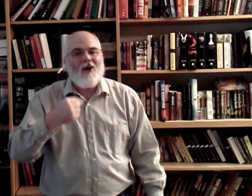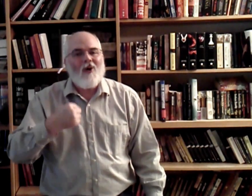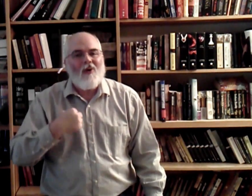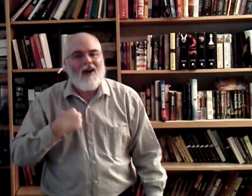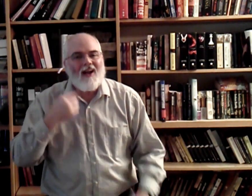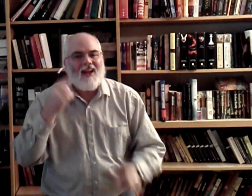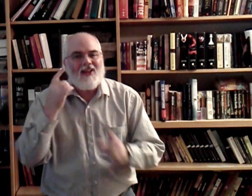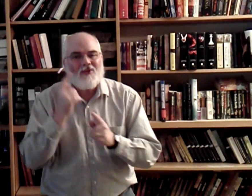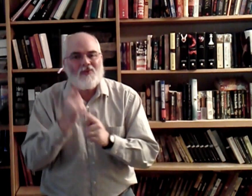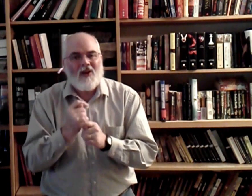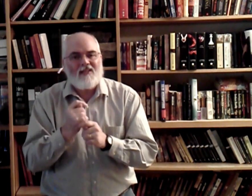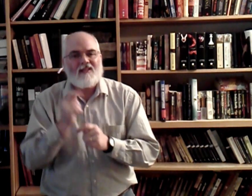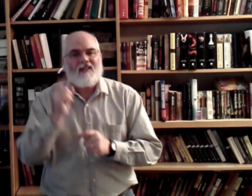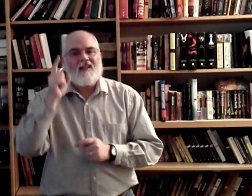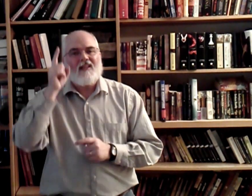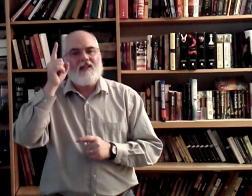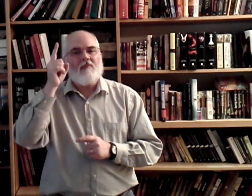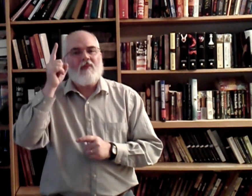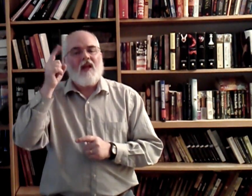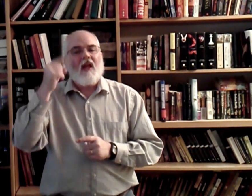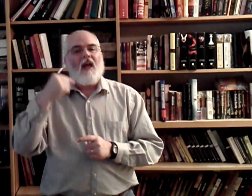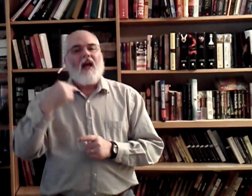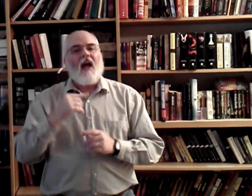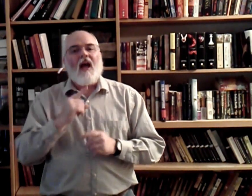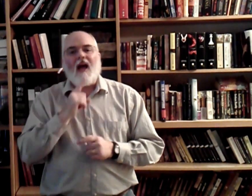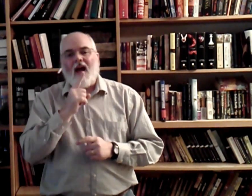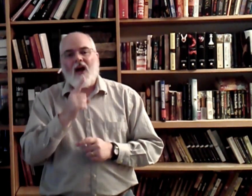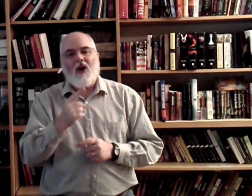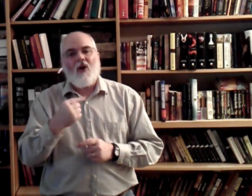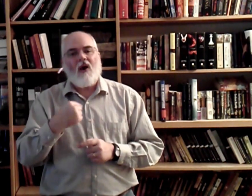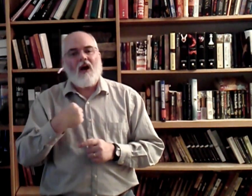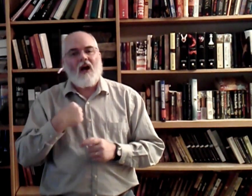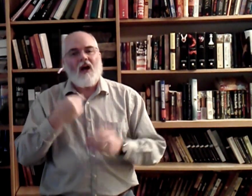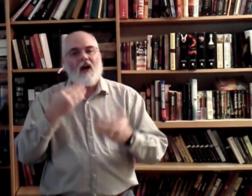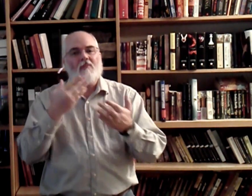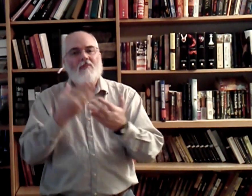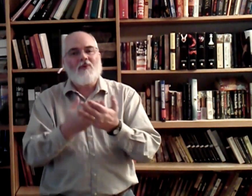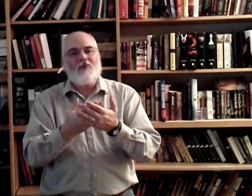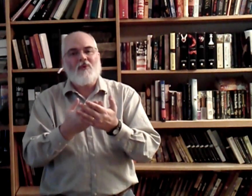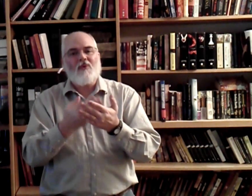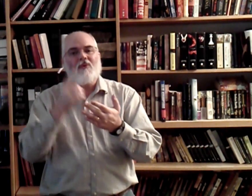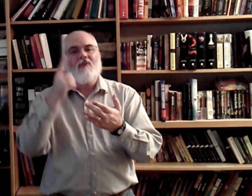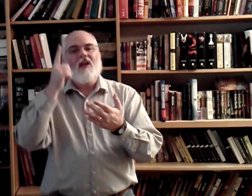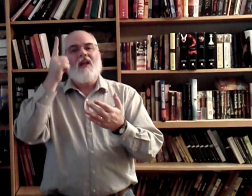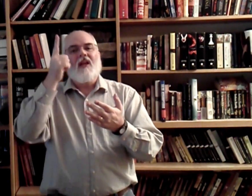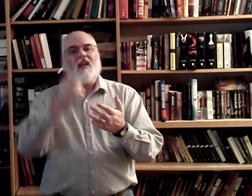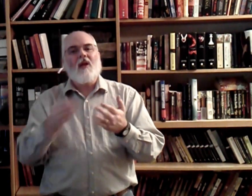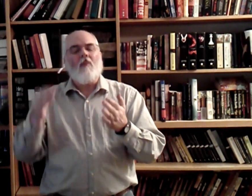I trust Him, how I prove Him